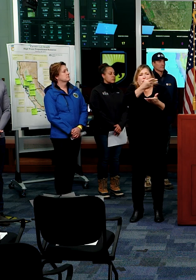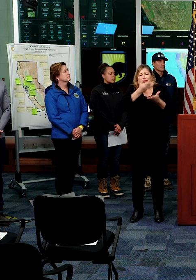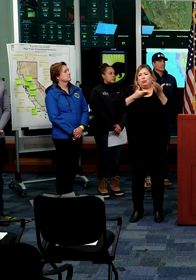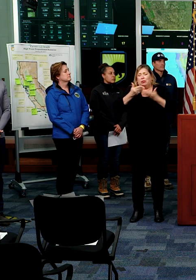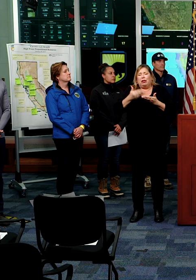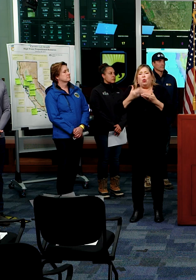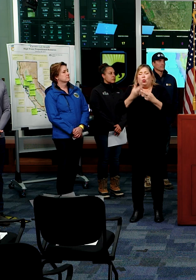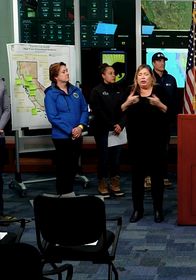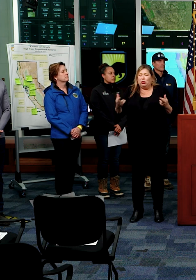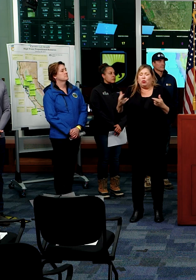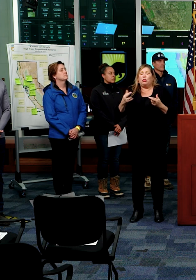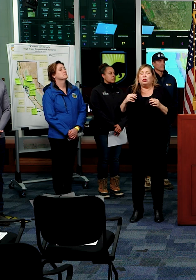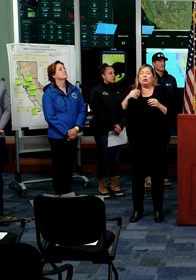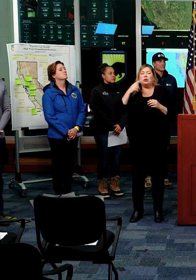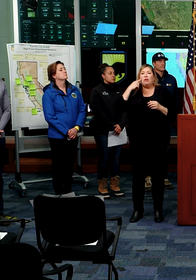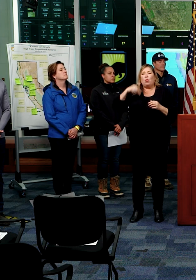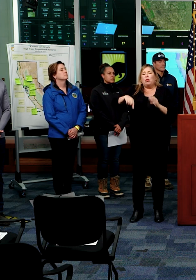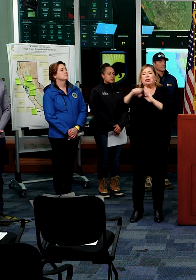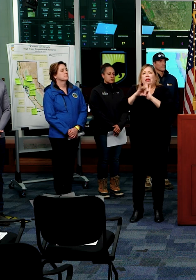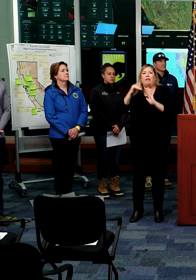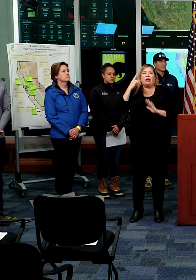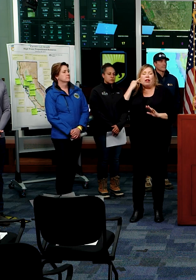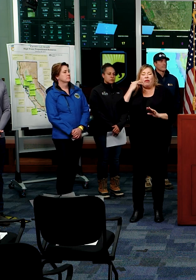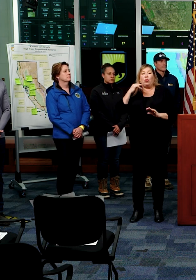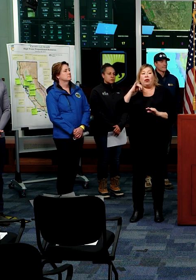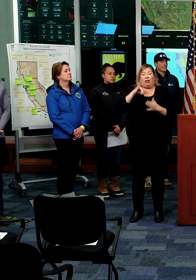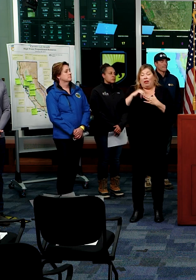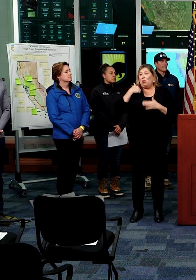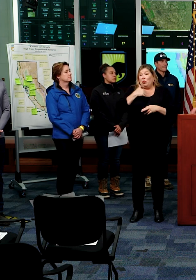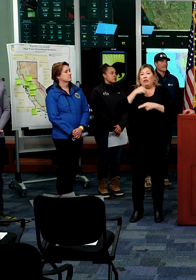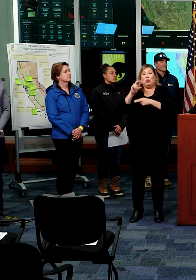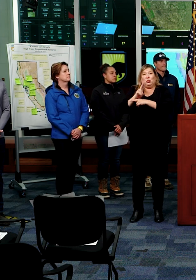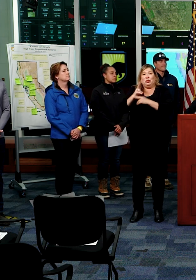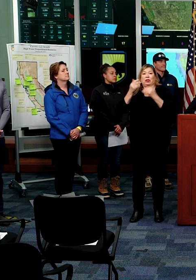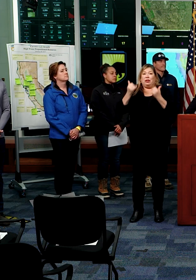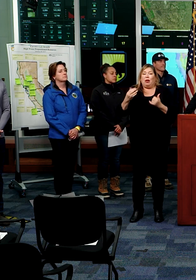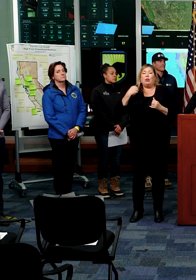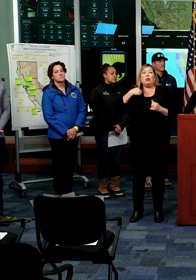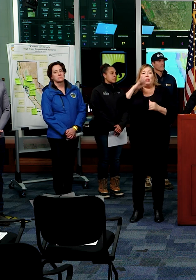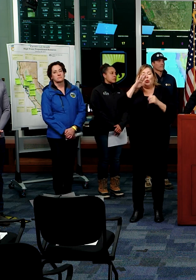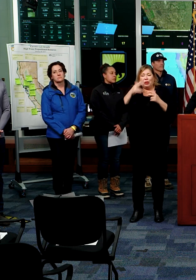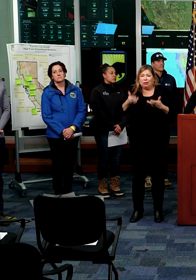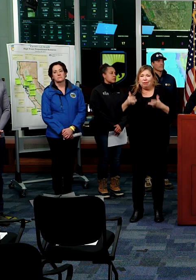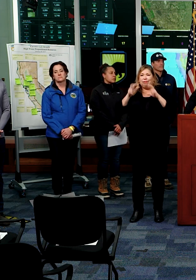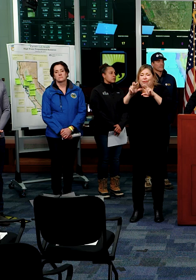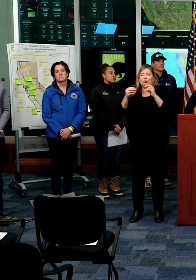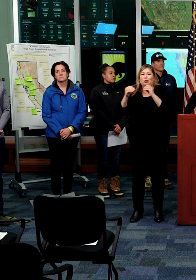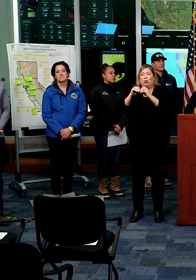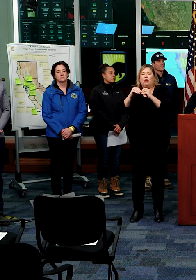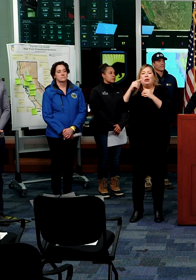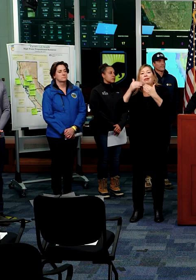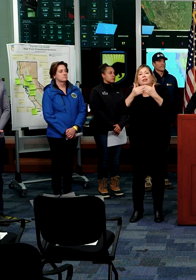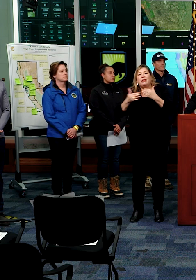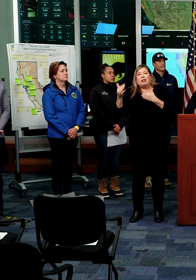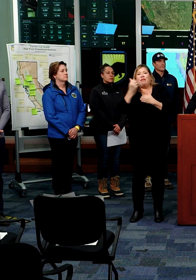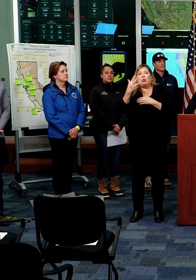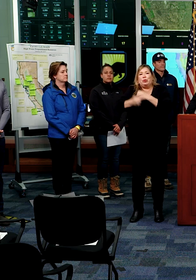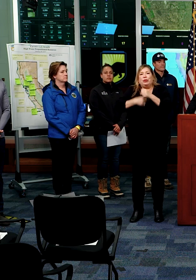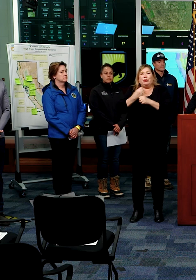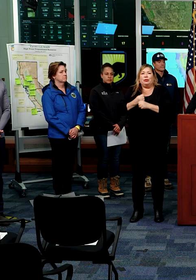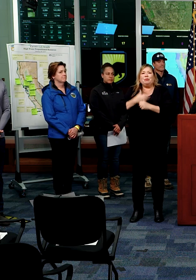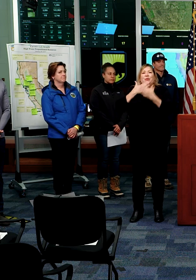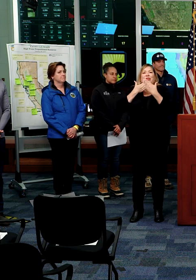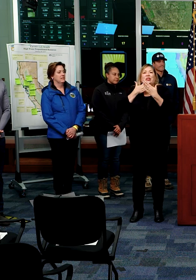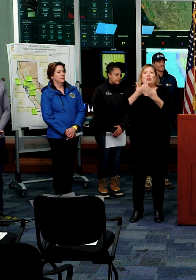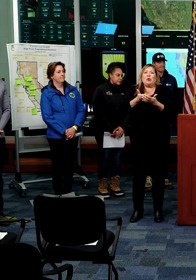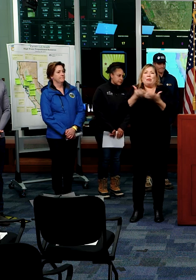state of California, uh, that we are currently utilizing and will be investing over the course of the next few years. Thank you all very